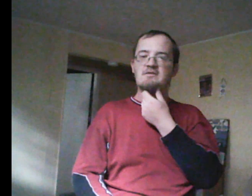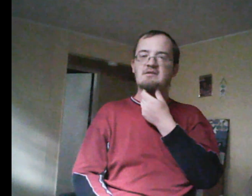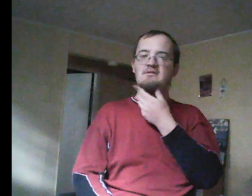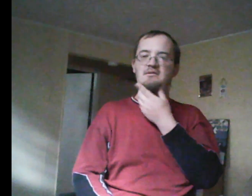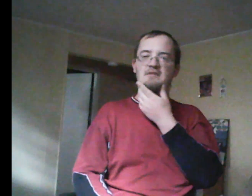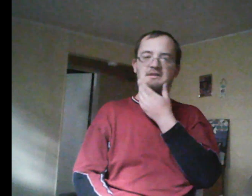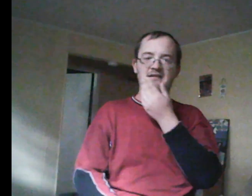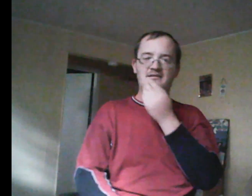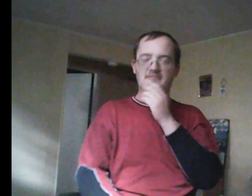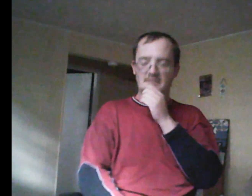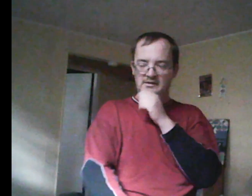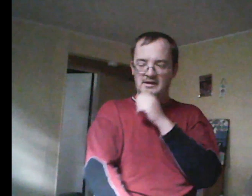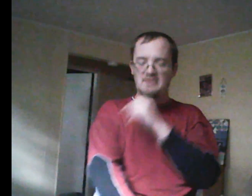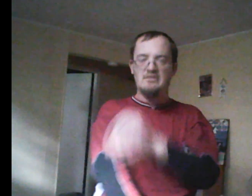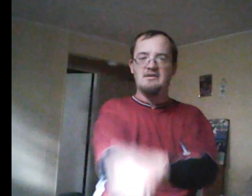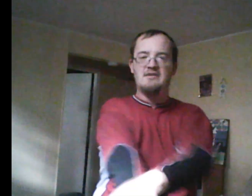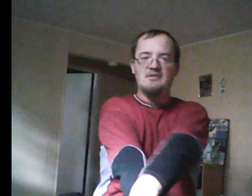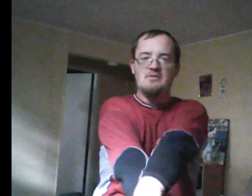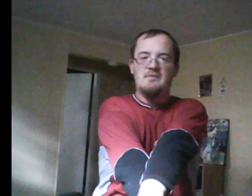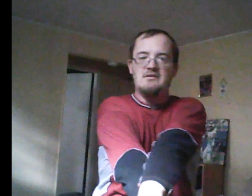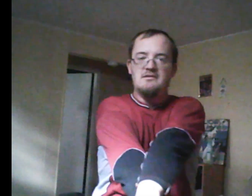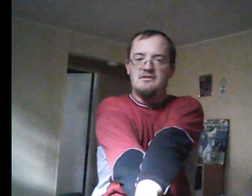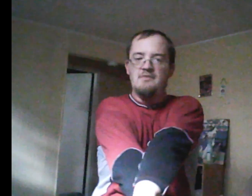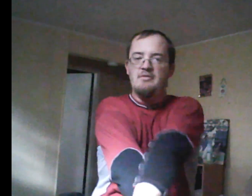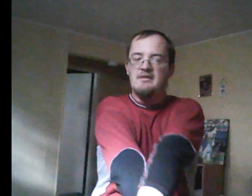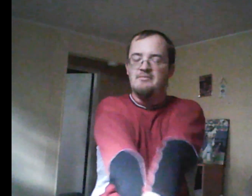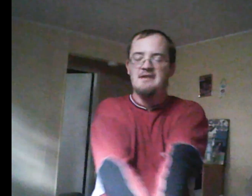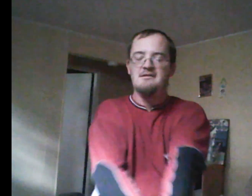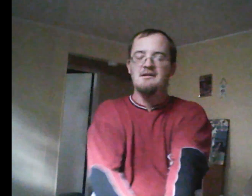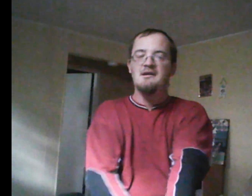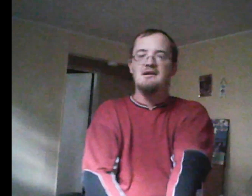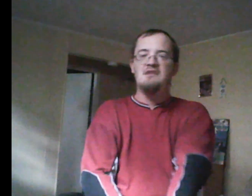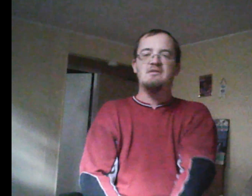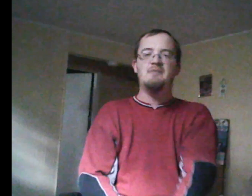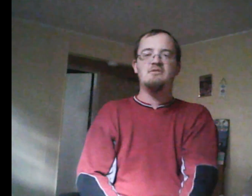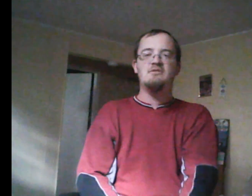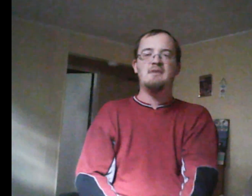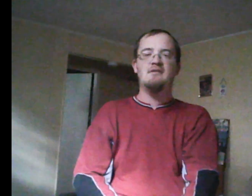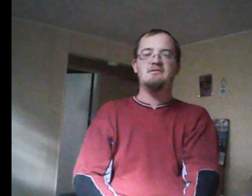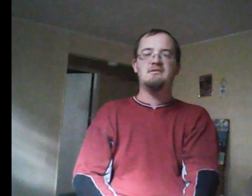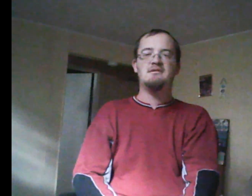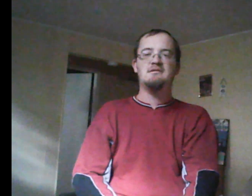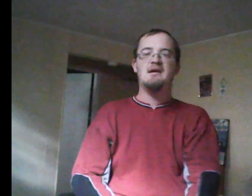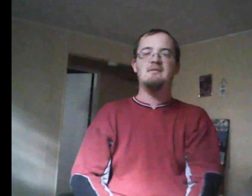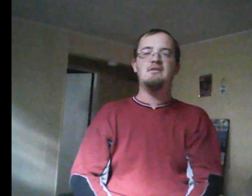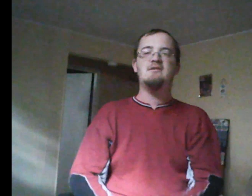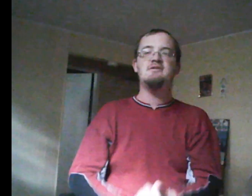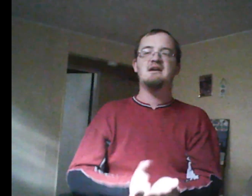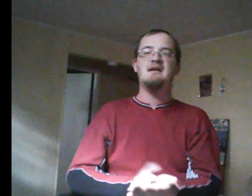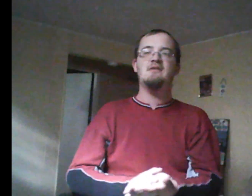like that. But, I don't know the exact number, but simply put, he's trying to buy his way out. Emma looks at the check. Alex rips